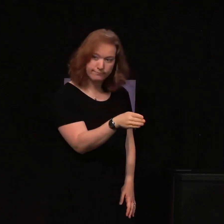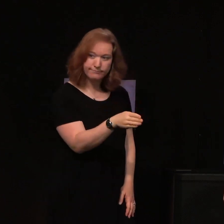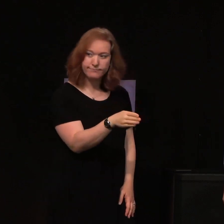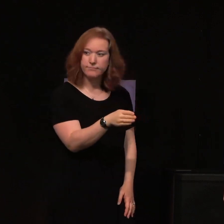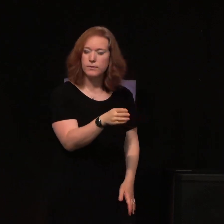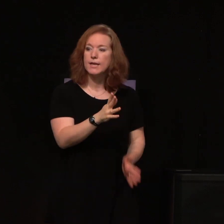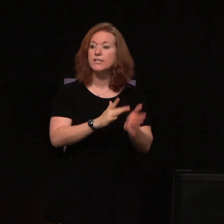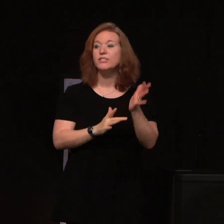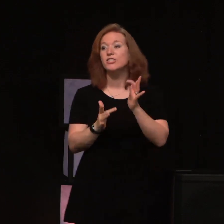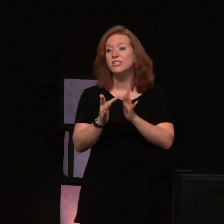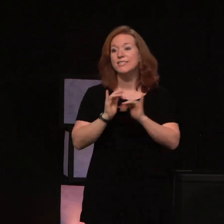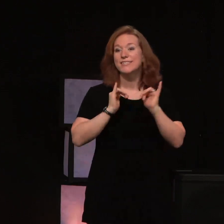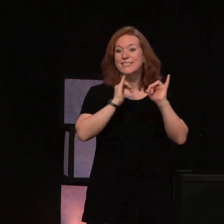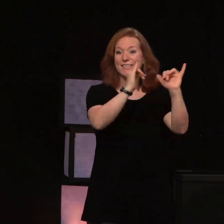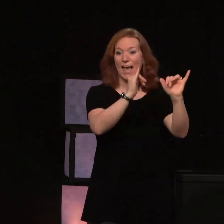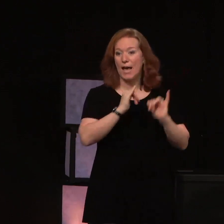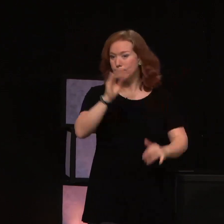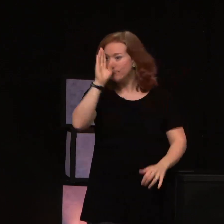today personally.